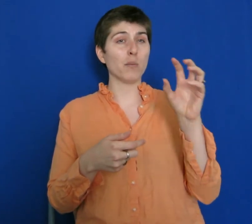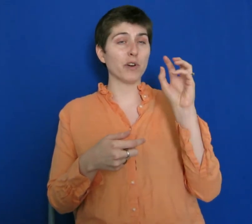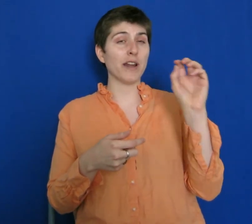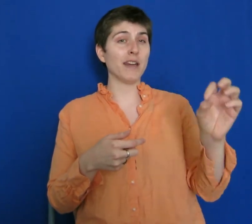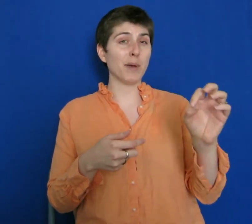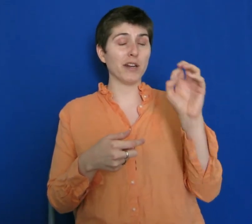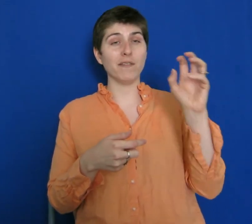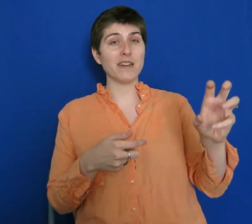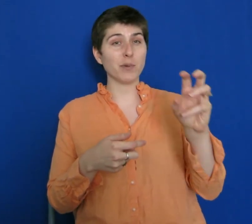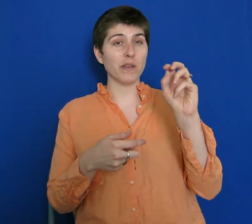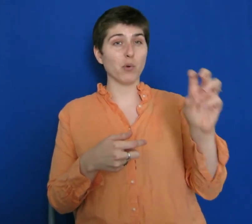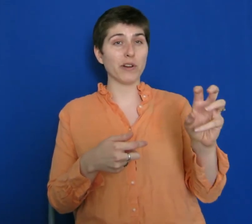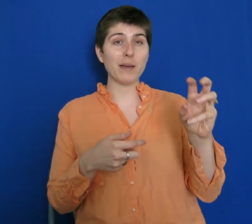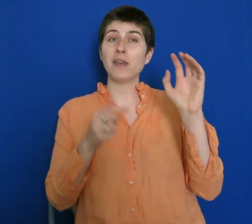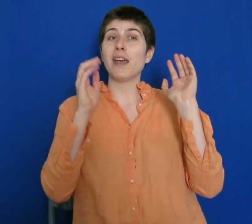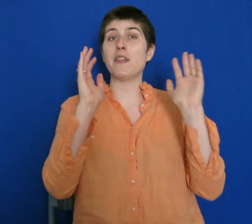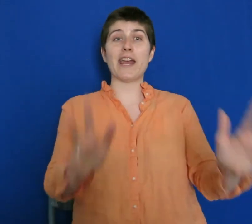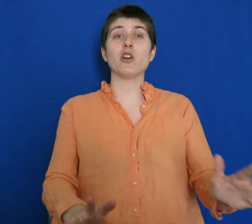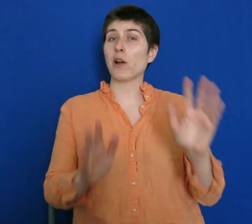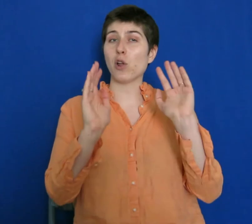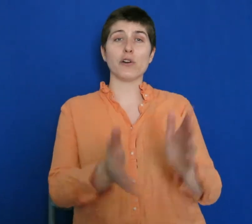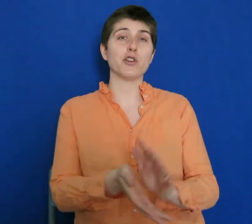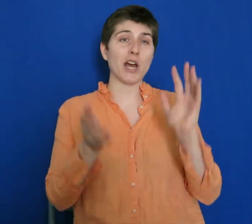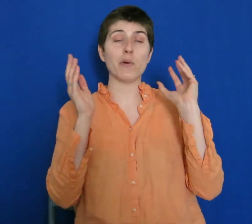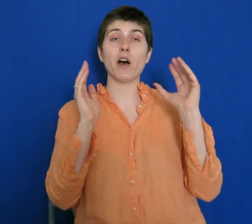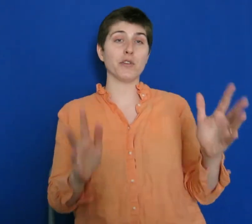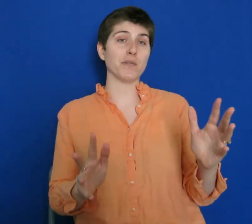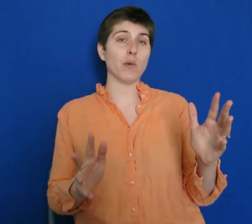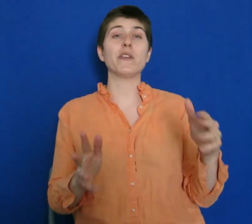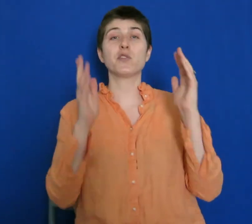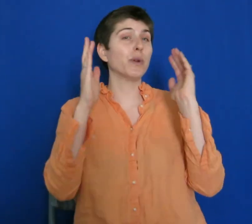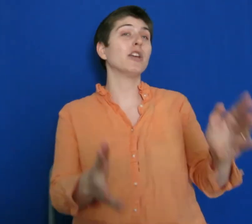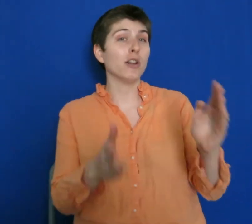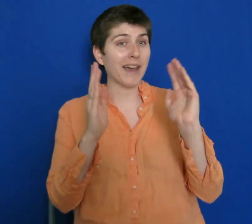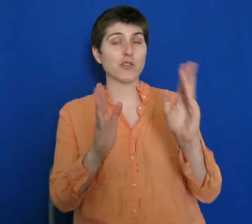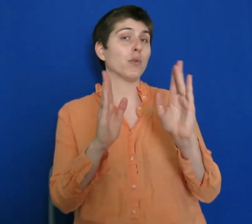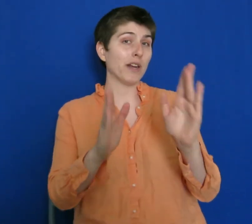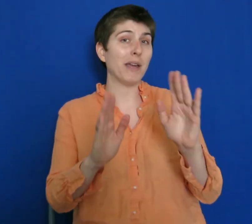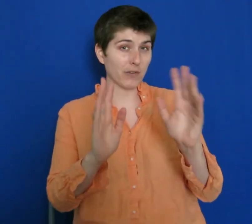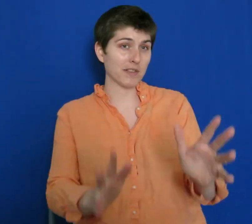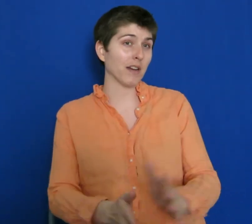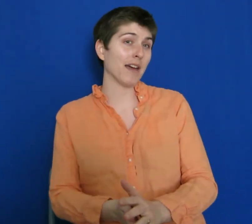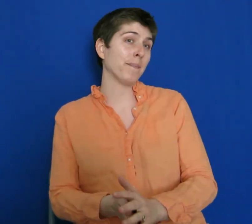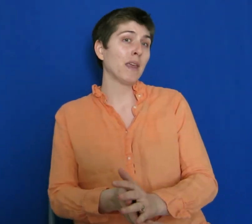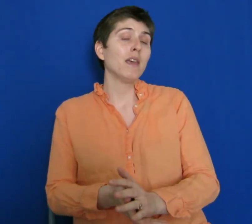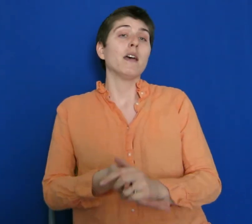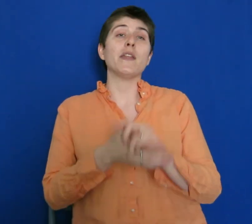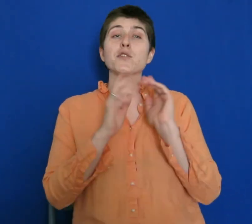for a 90-minute event to play the board game, and then hang around longer to chat with others if they want. This is a really good, natural way to make friends online. Then there's